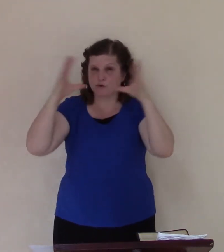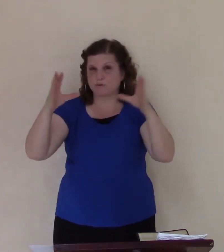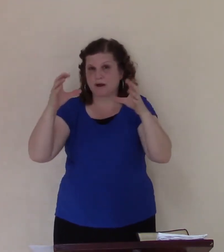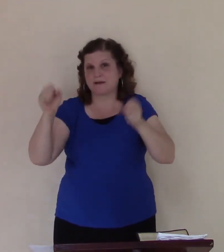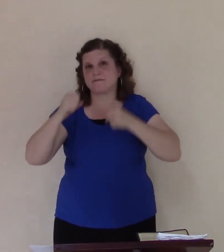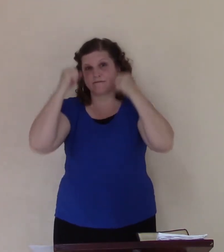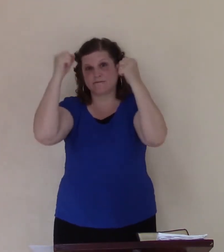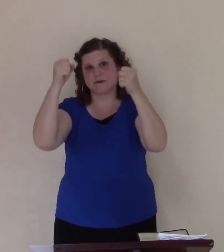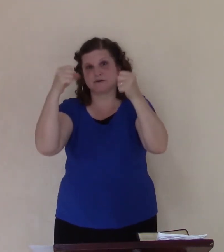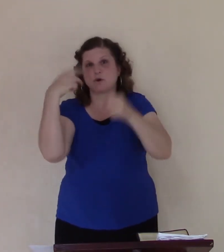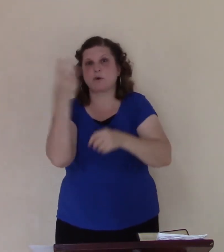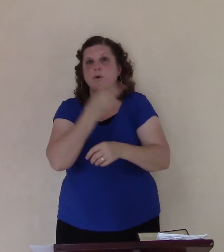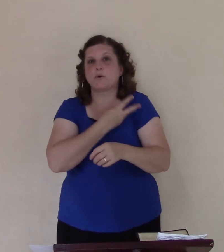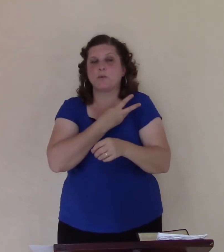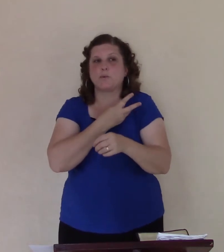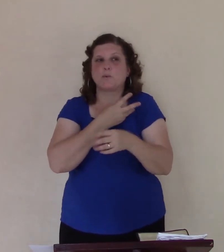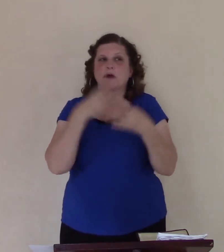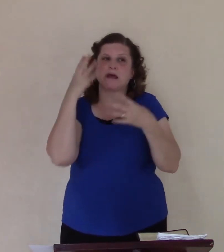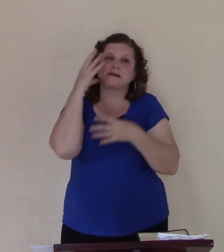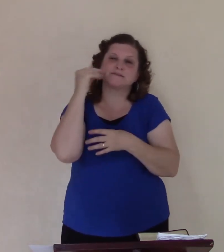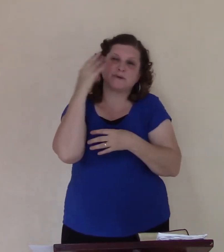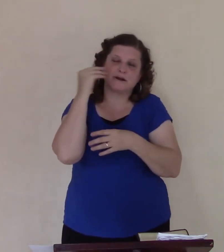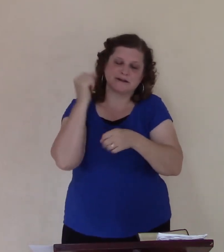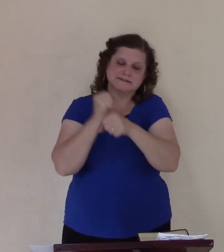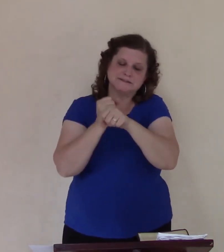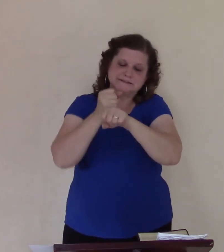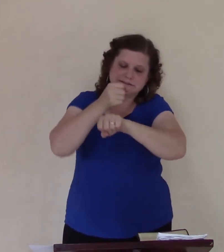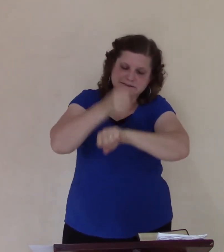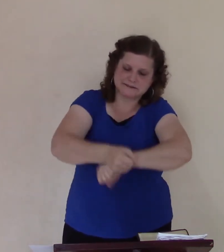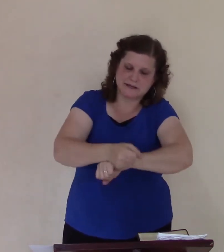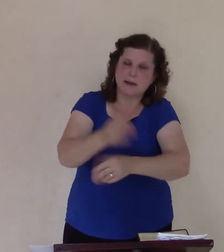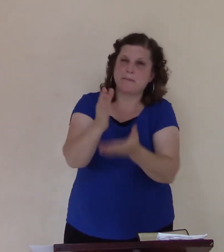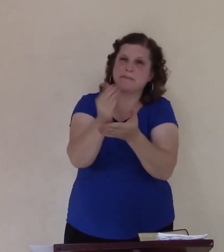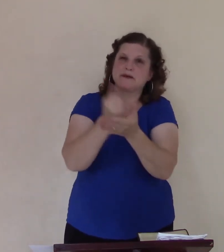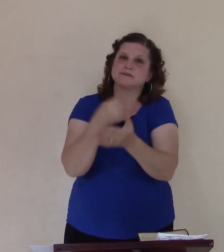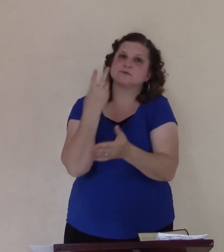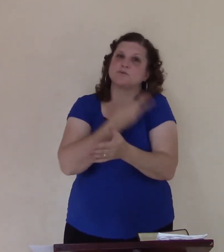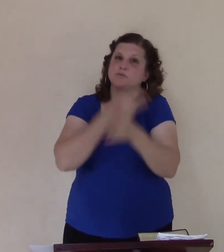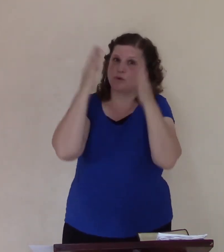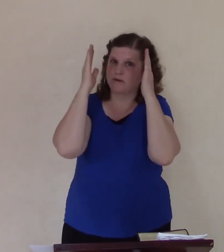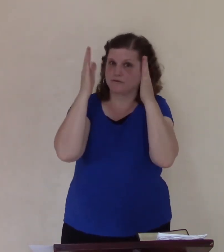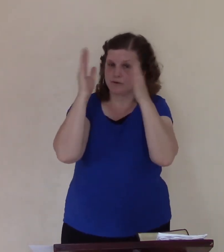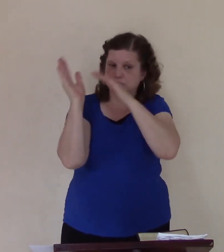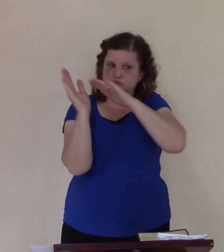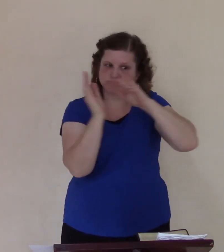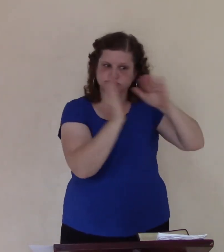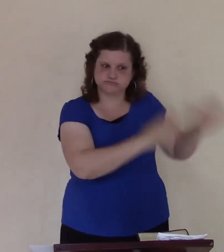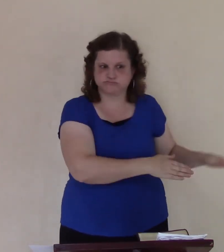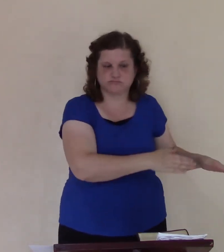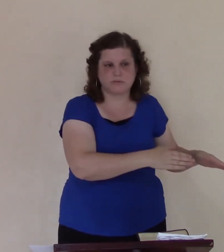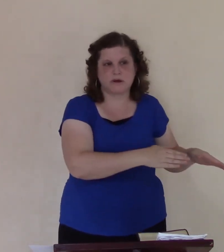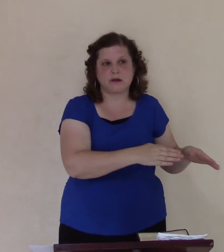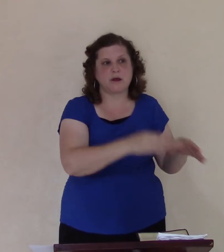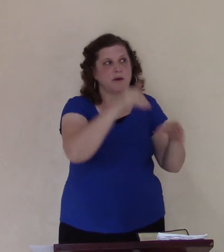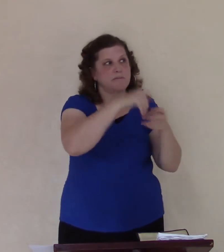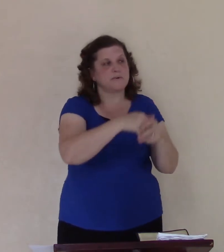tragedy, defeat, because we take our focus, off of God, and put it, on ourselves.